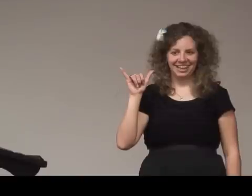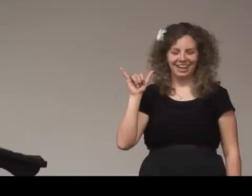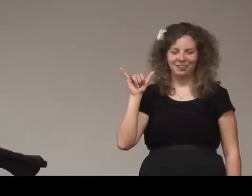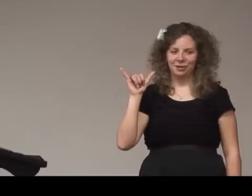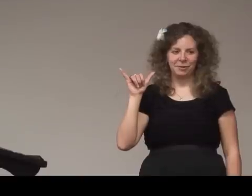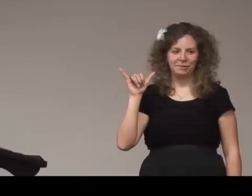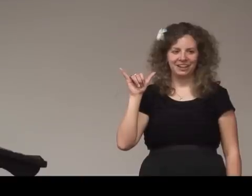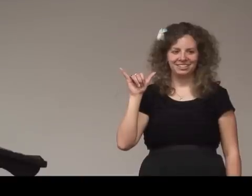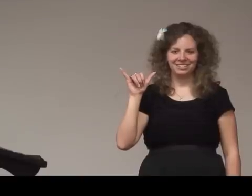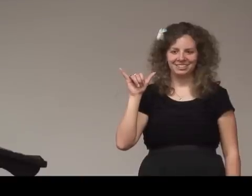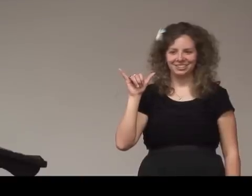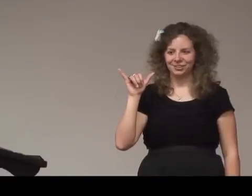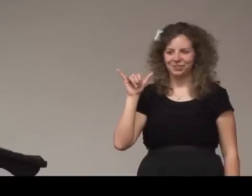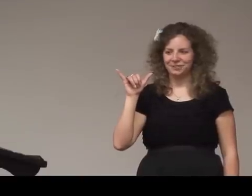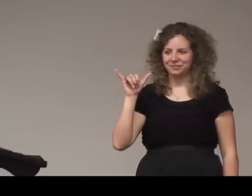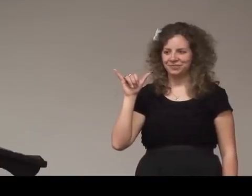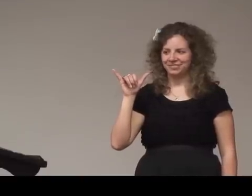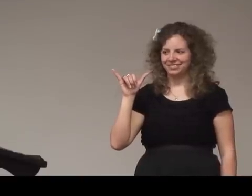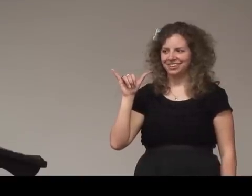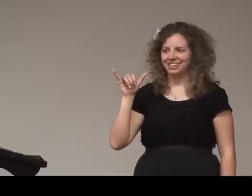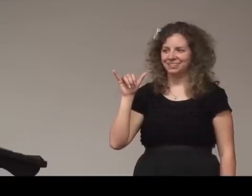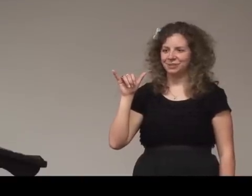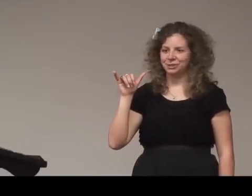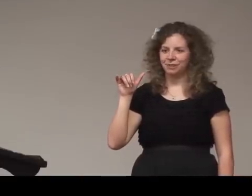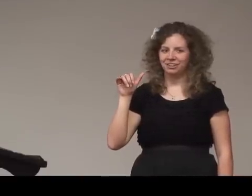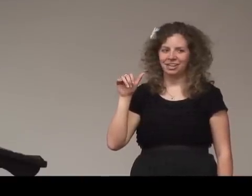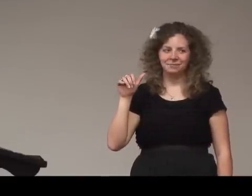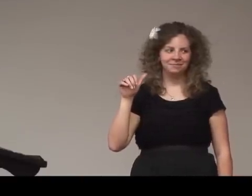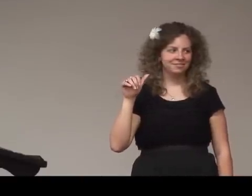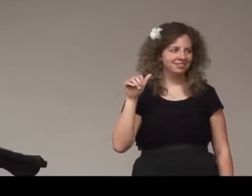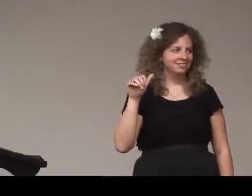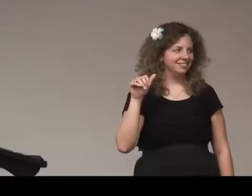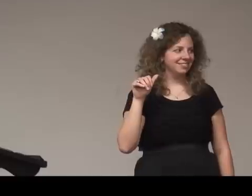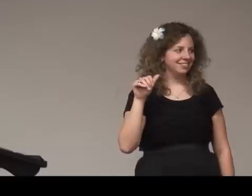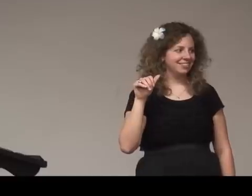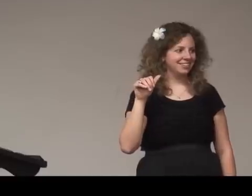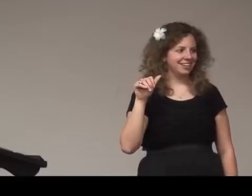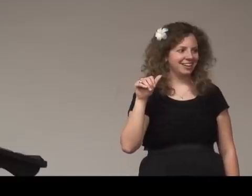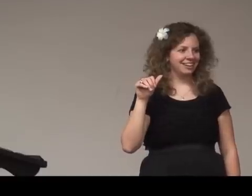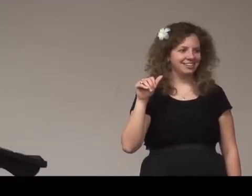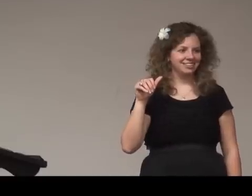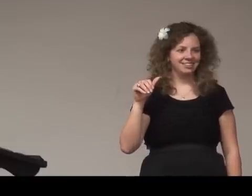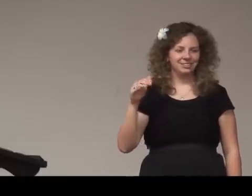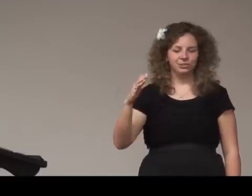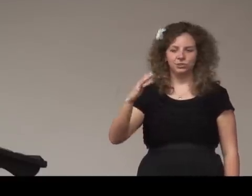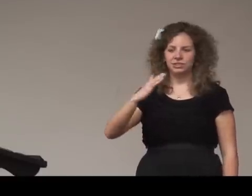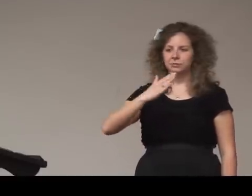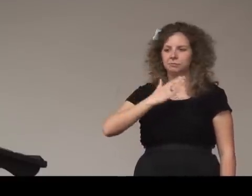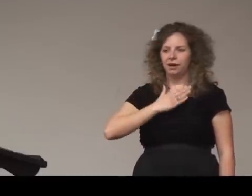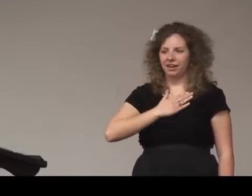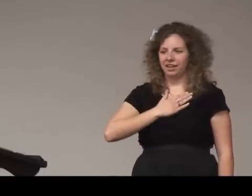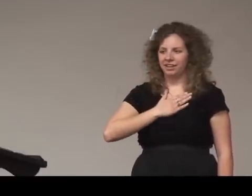I have way more practice go for it okay did we all spell our name got it so it's going to be my